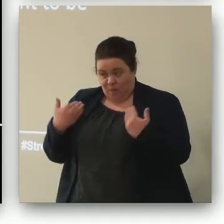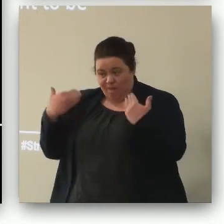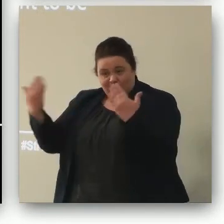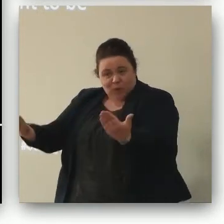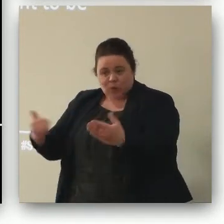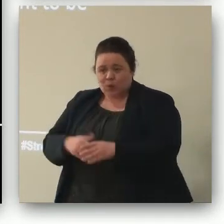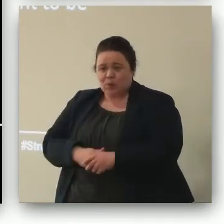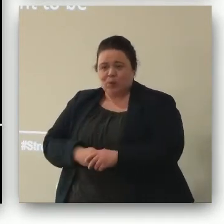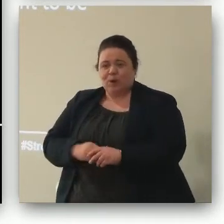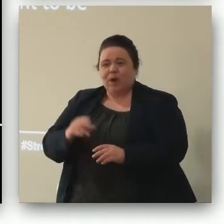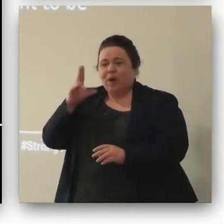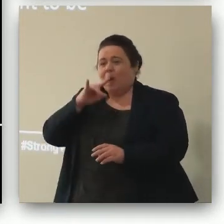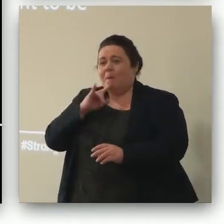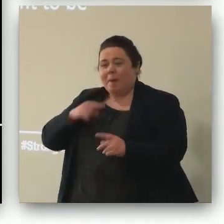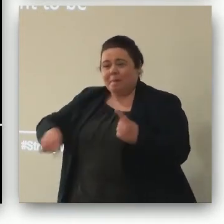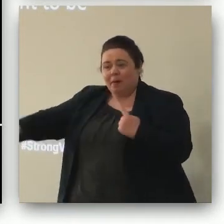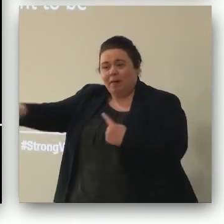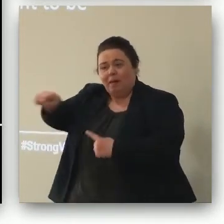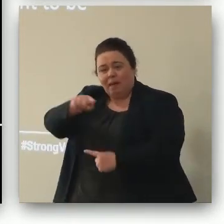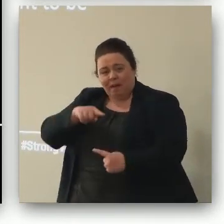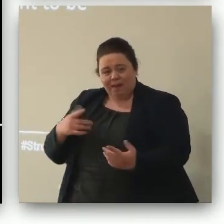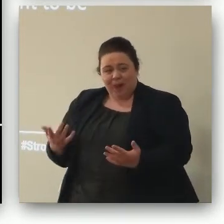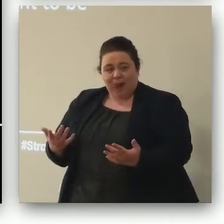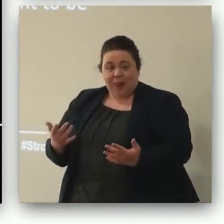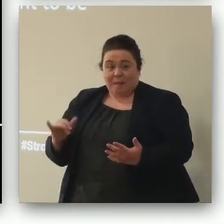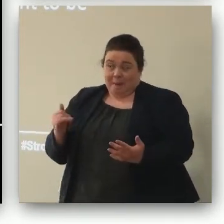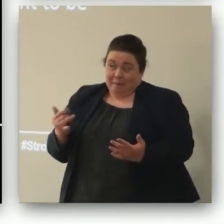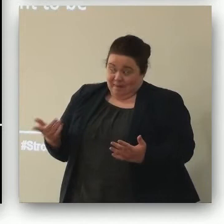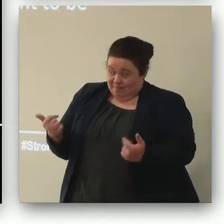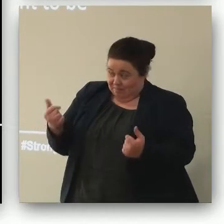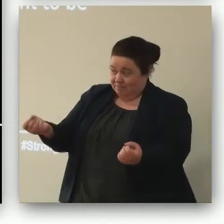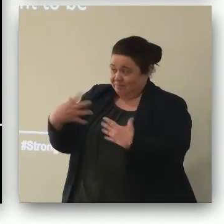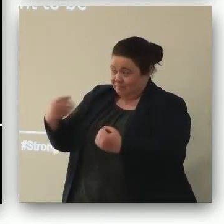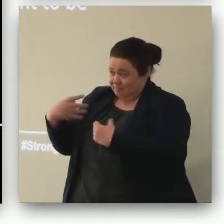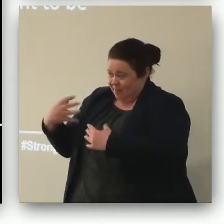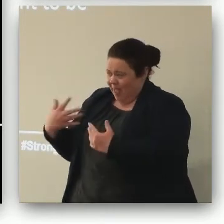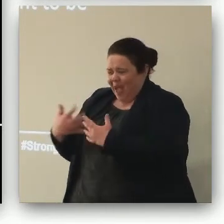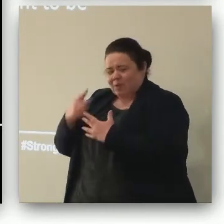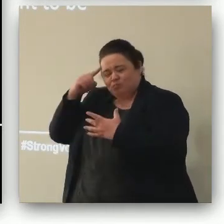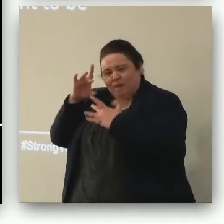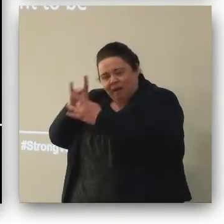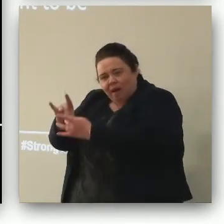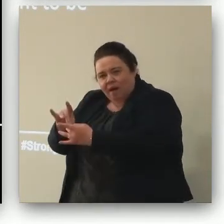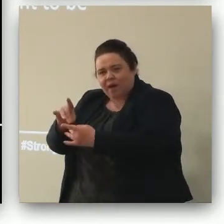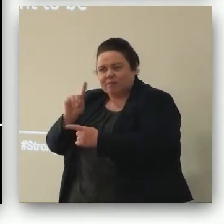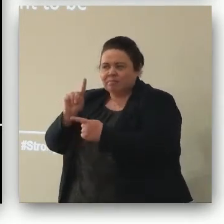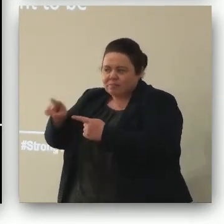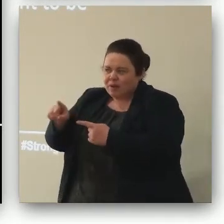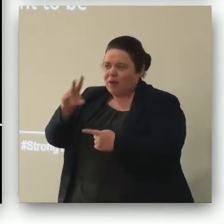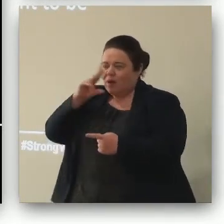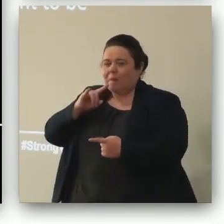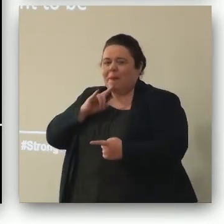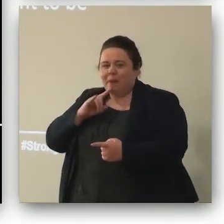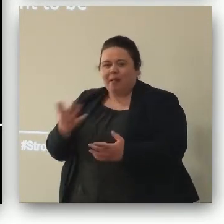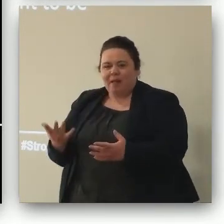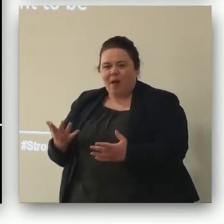young people in the room this might be a good one for you how do we refer to young people without perhaps labelling them